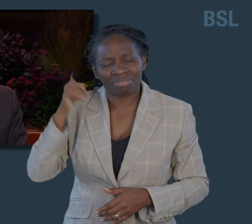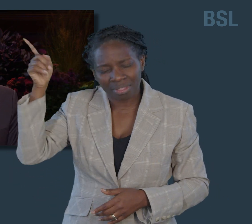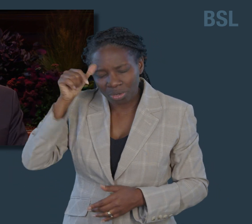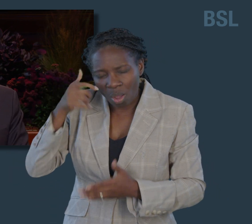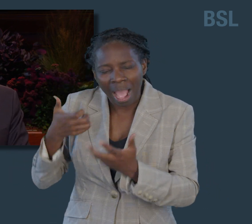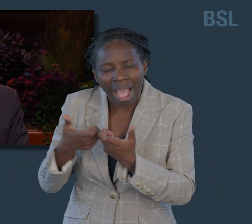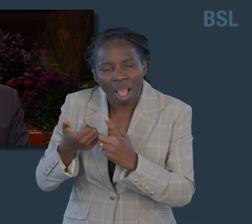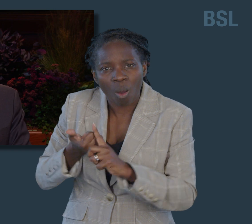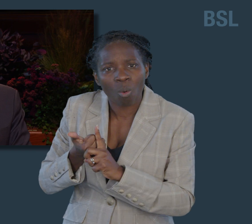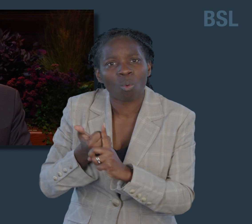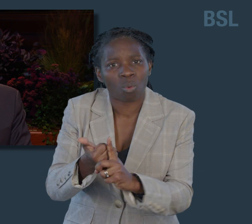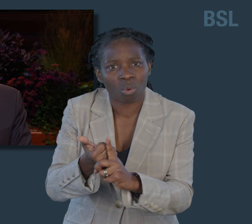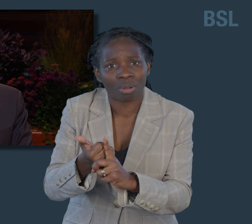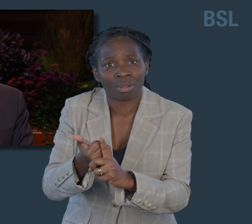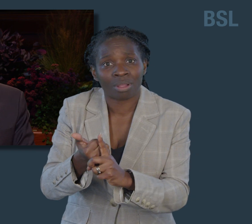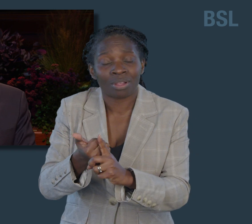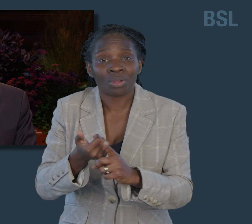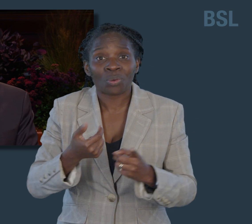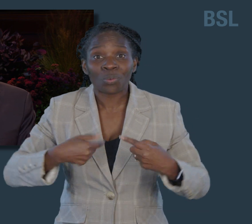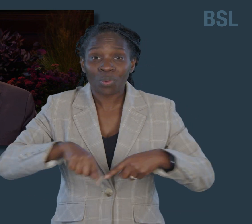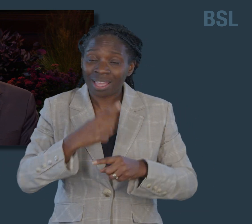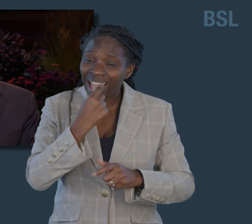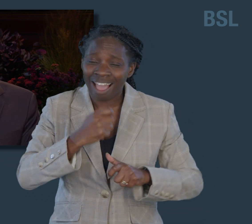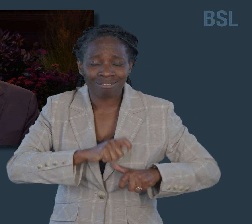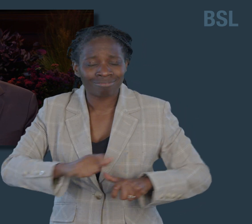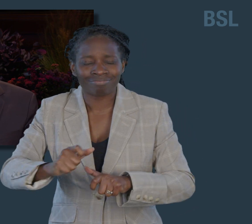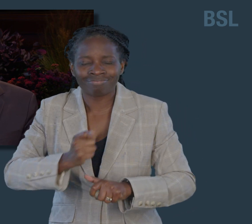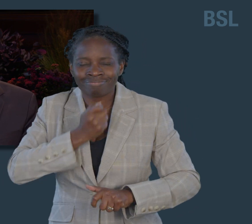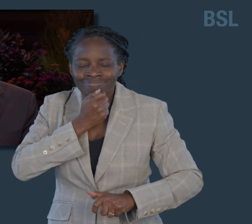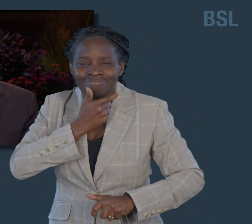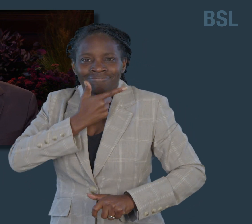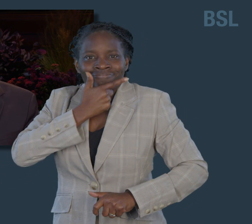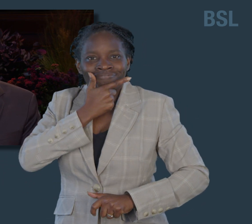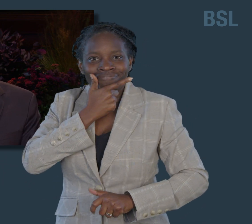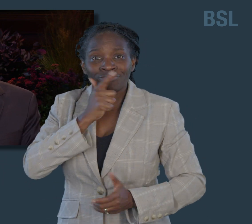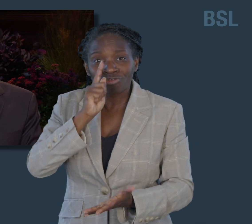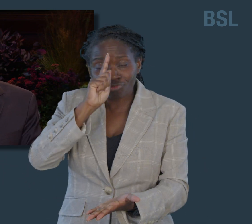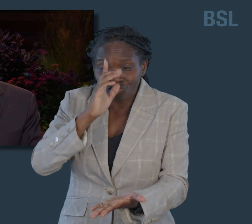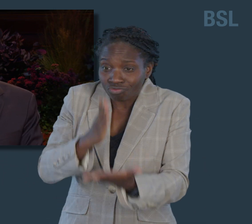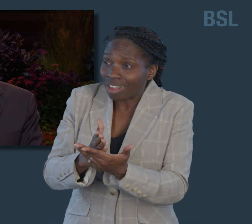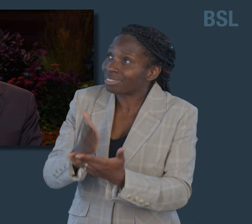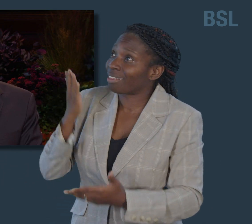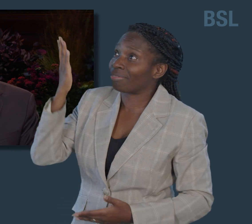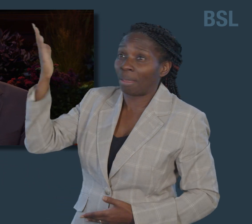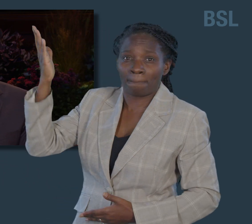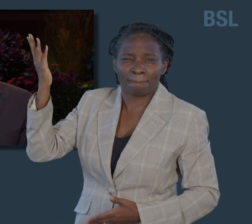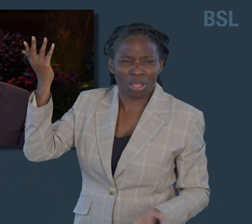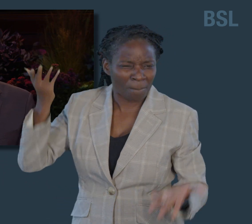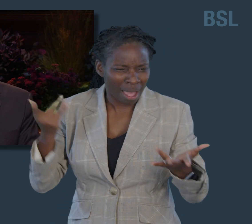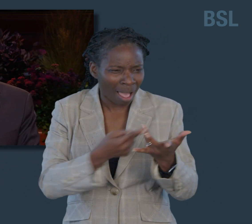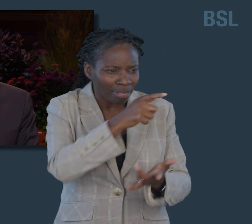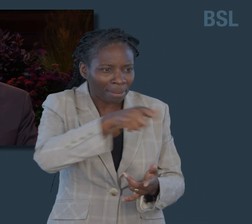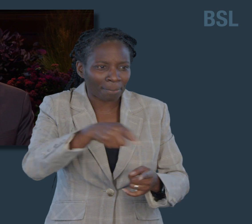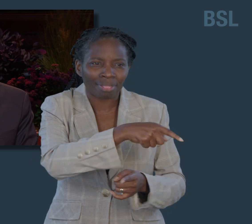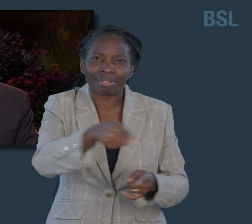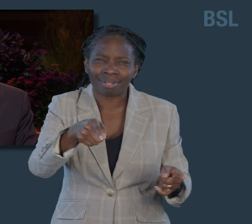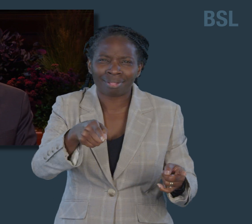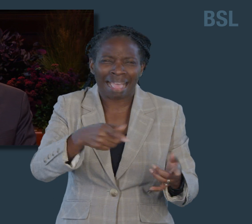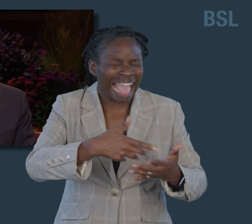us. We can be of good cheer as we trust them more than anyone or anything else.